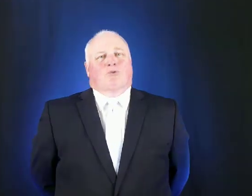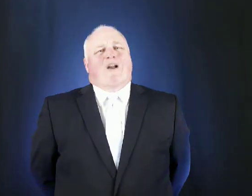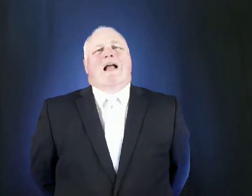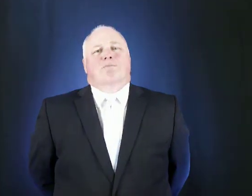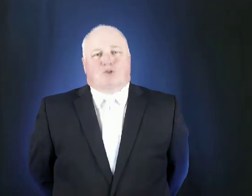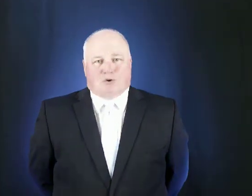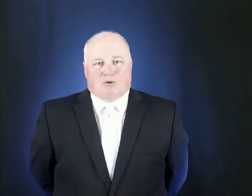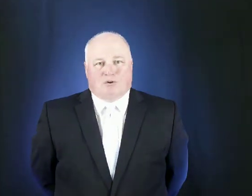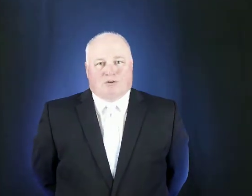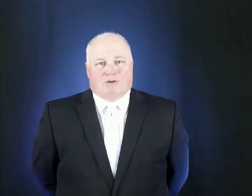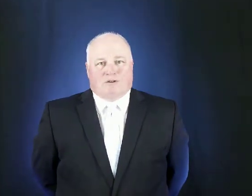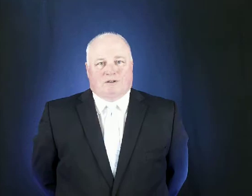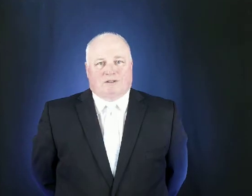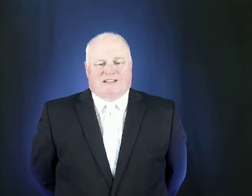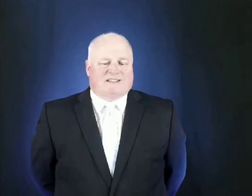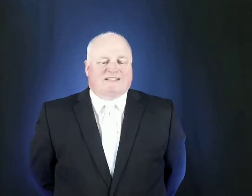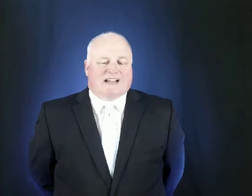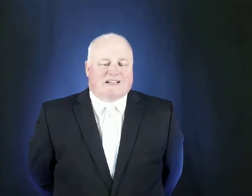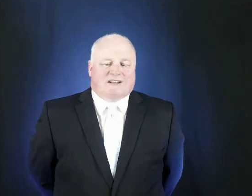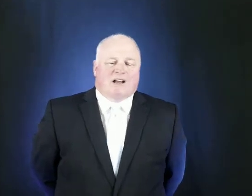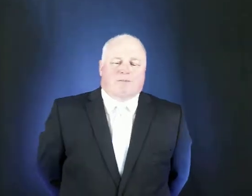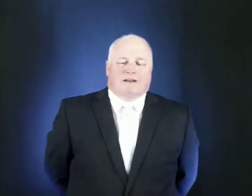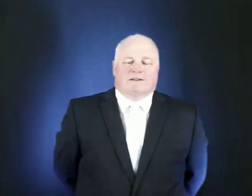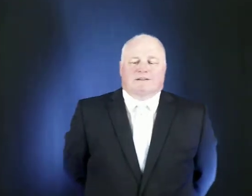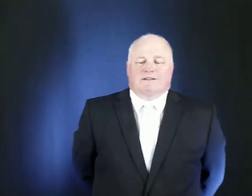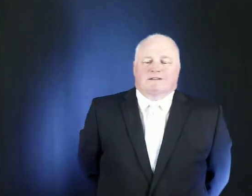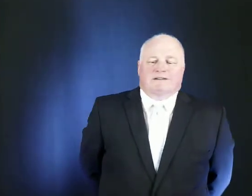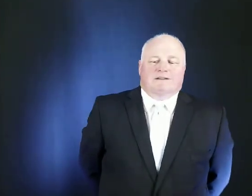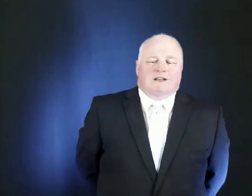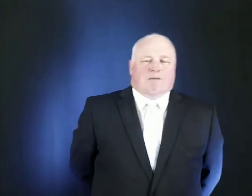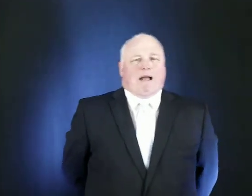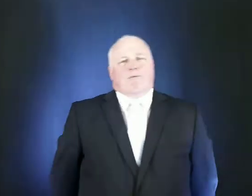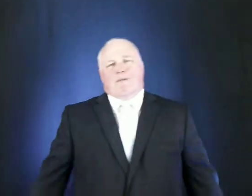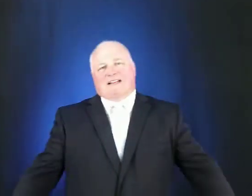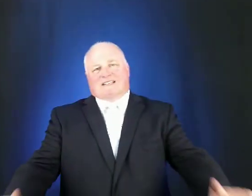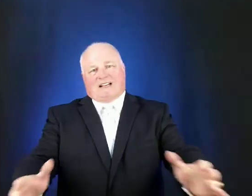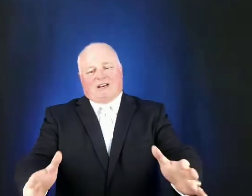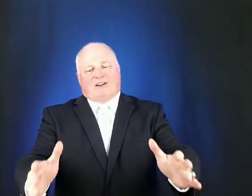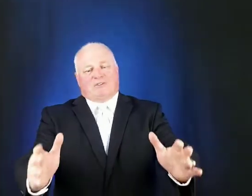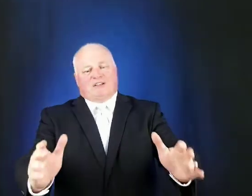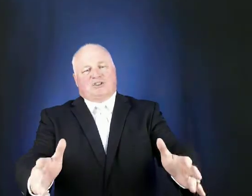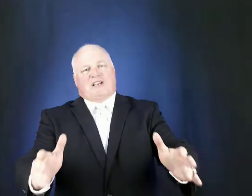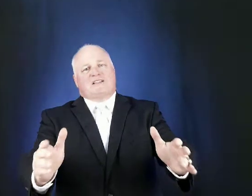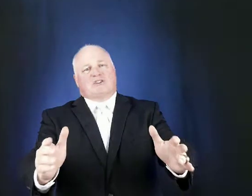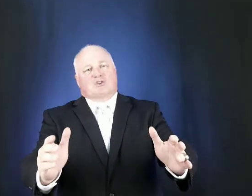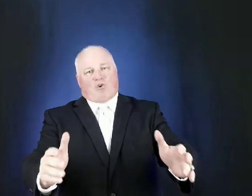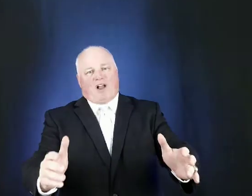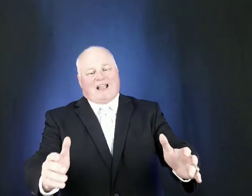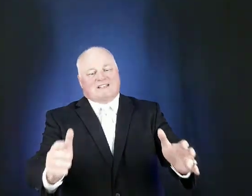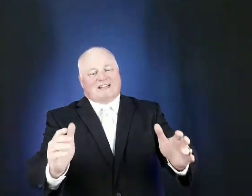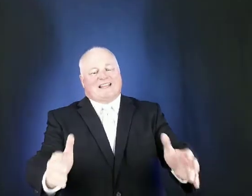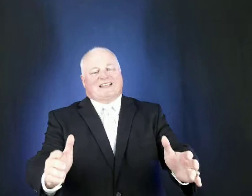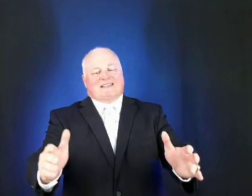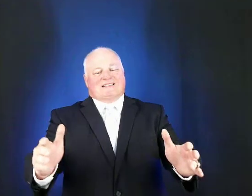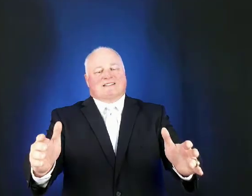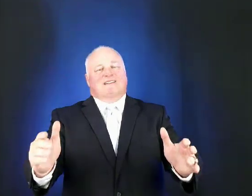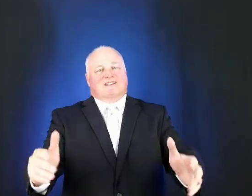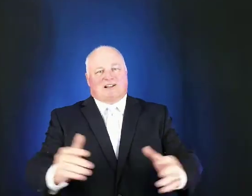rapture then the second coming the bible makes it clear that jesus christ is god